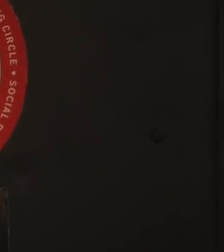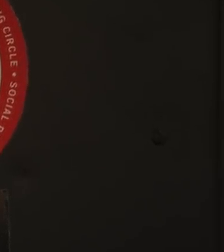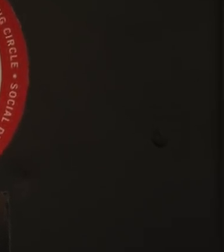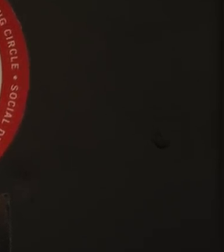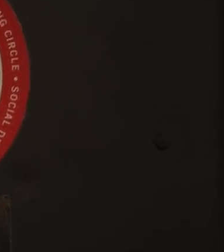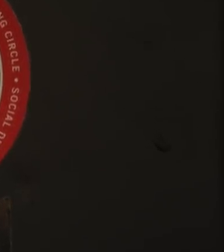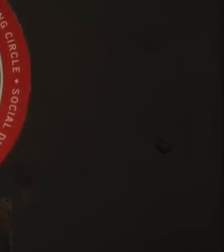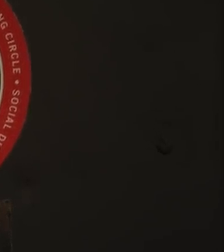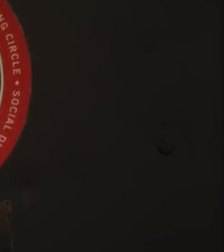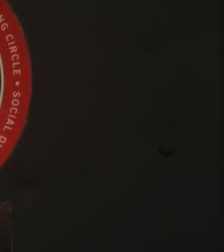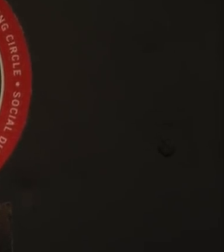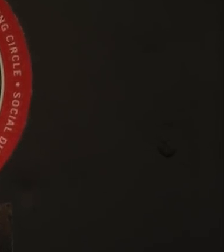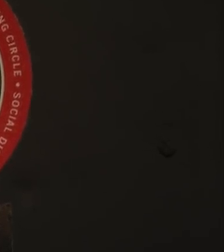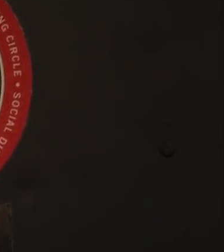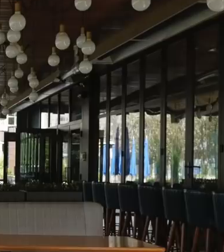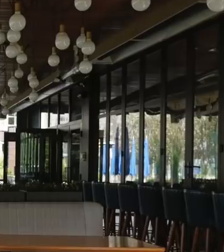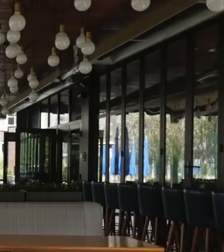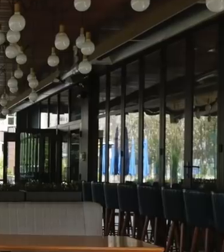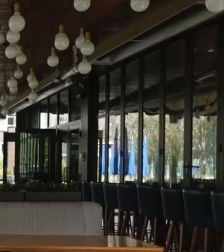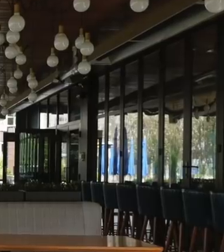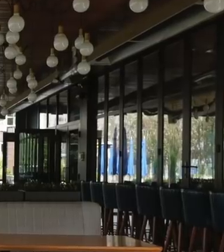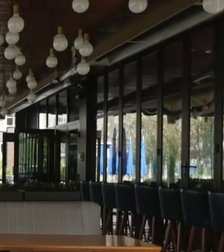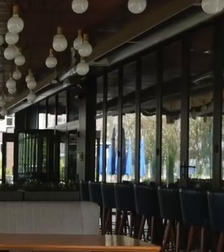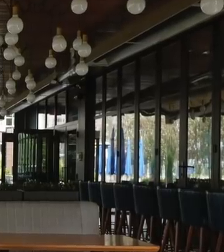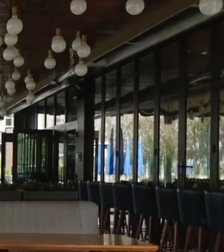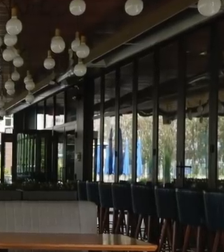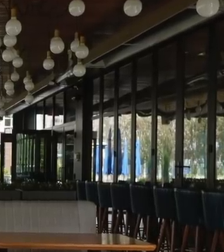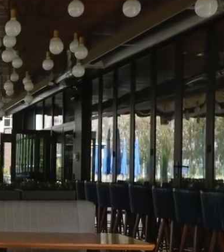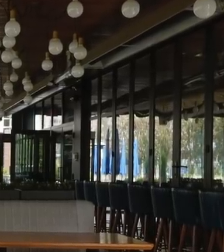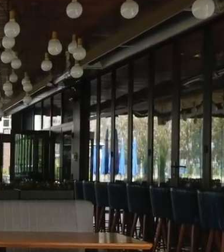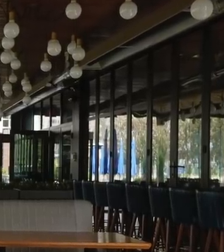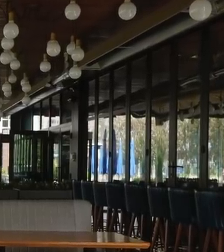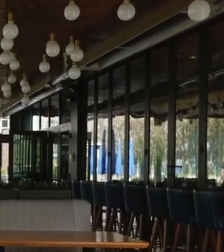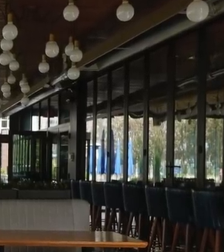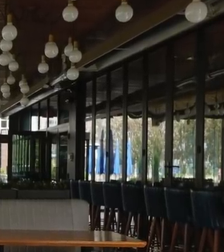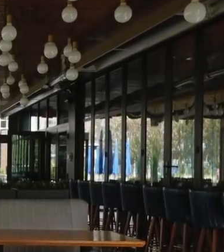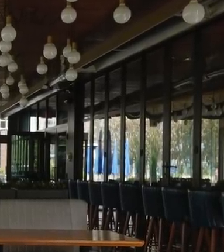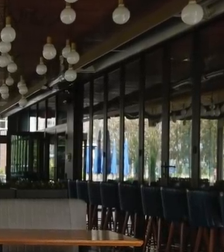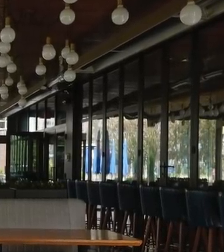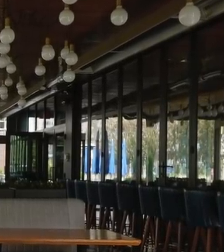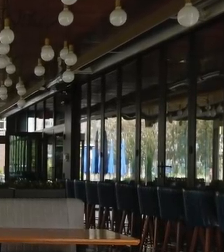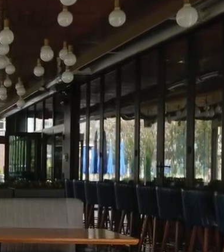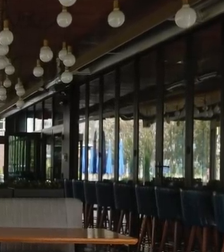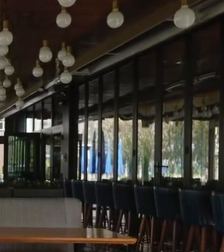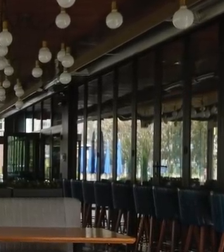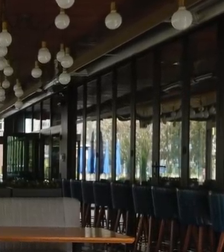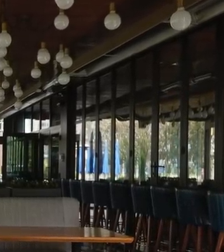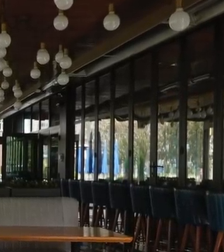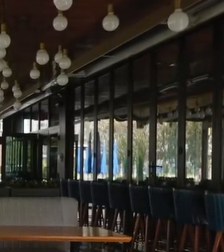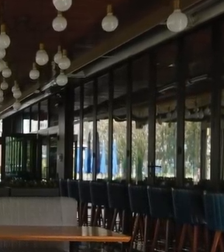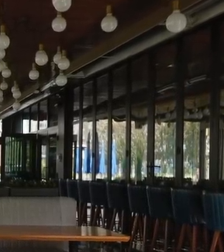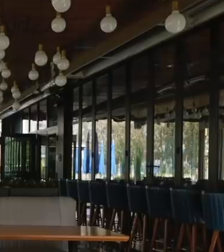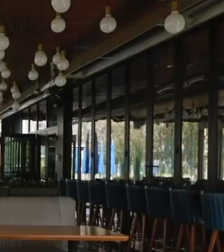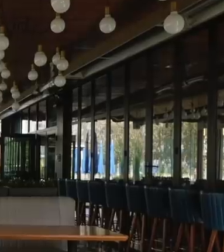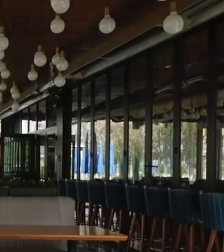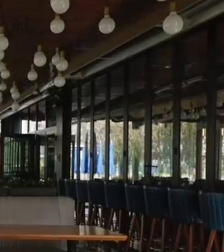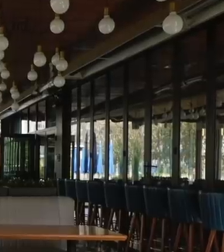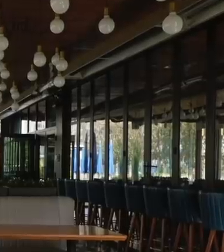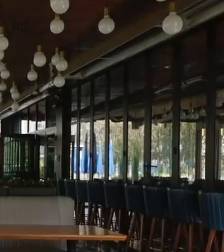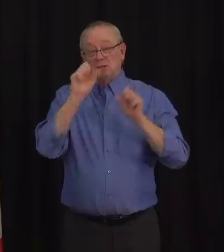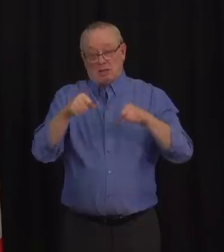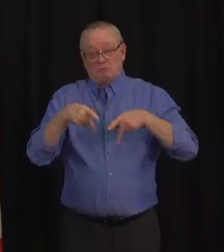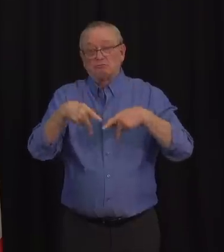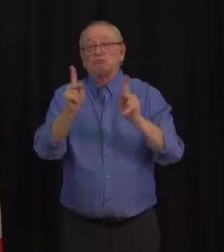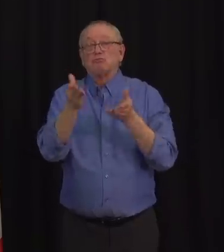requirement to stop liquor service at 10 pm and for bars and restaurants to close at 11 pm. We encourage